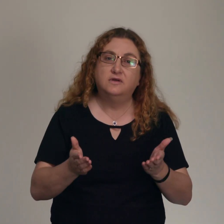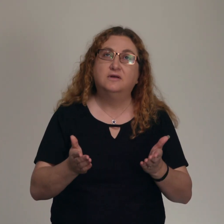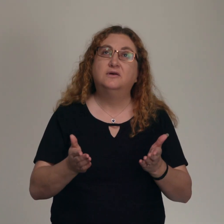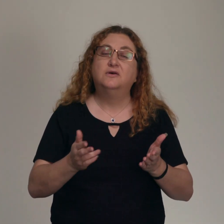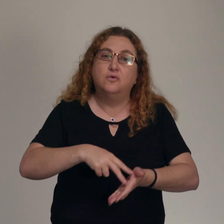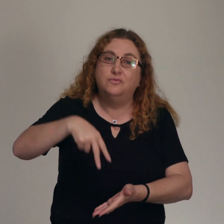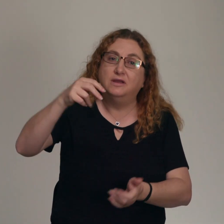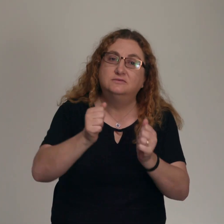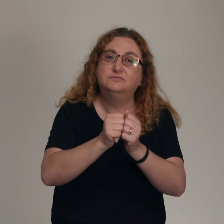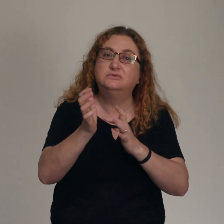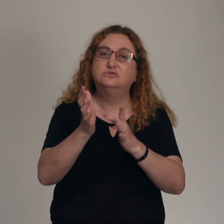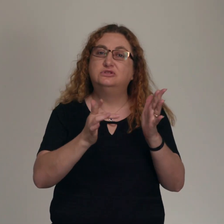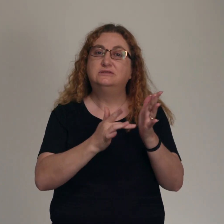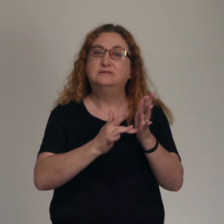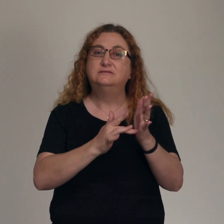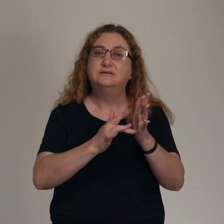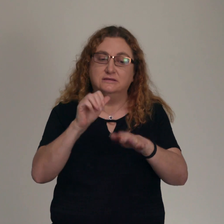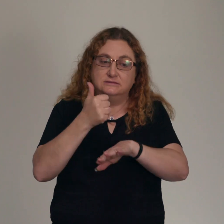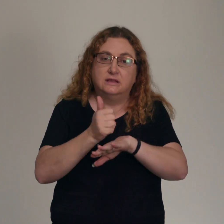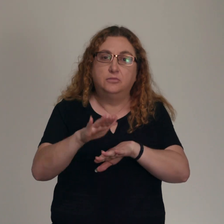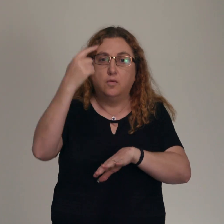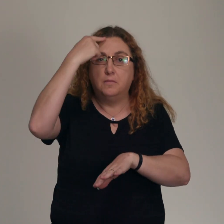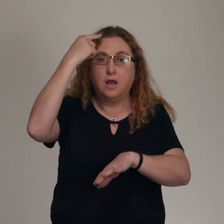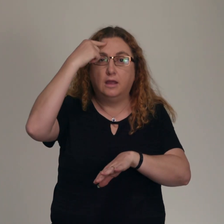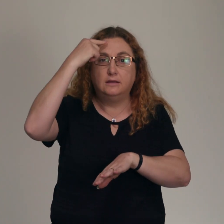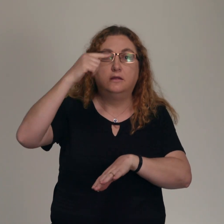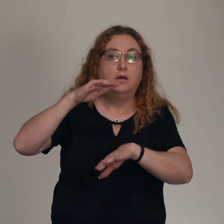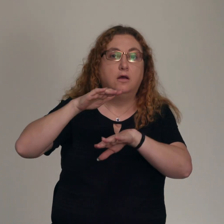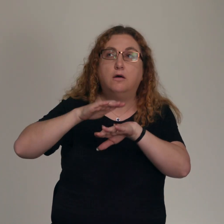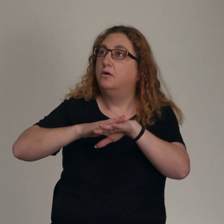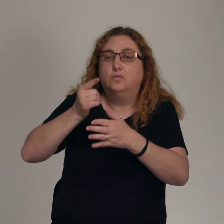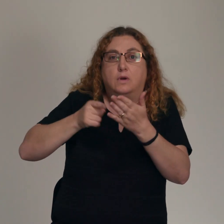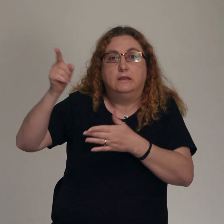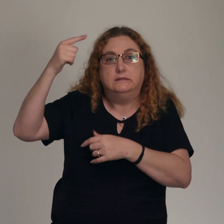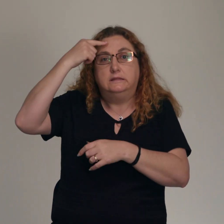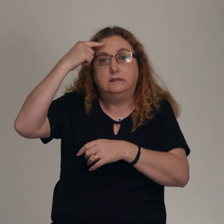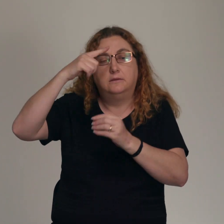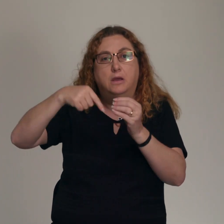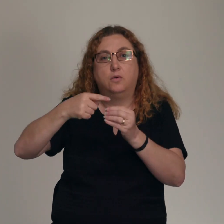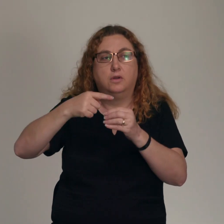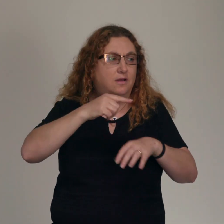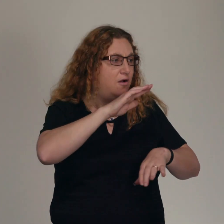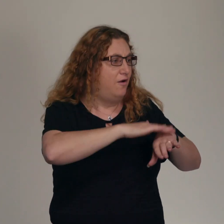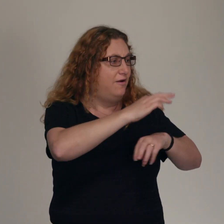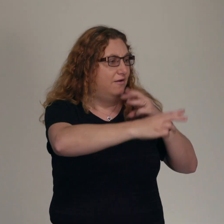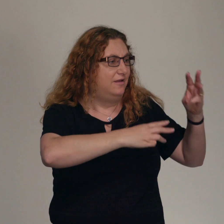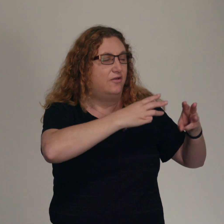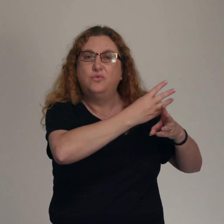seated at the right hand of God. Sit your minds on the things above, not on earthly things. For you died and your life is now